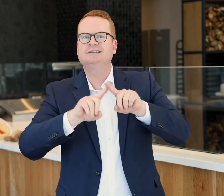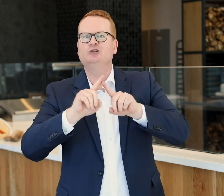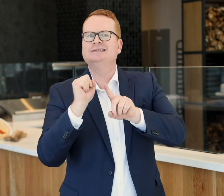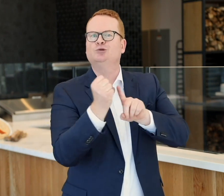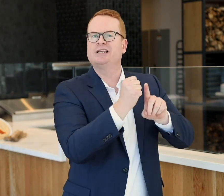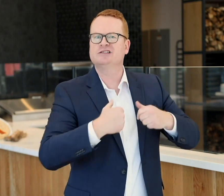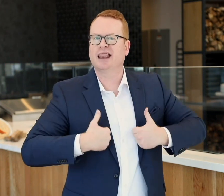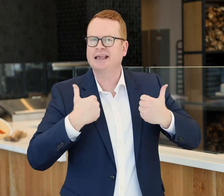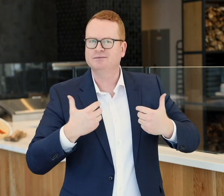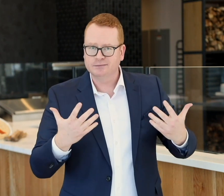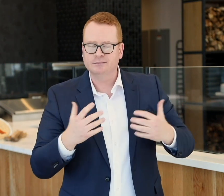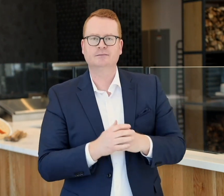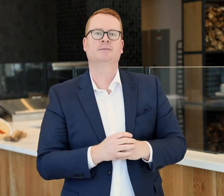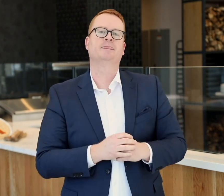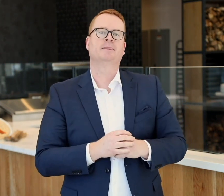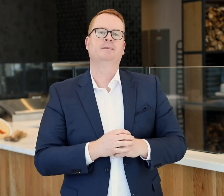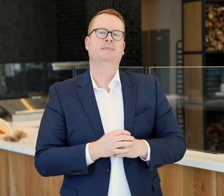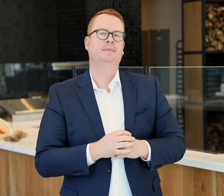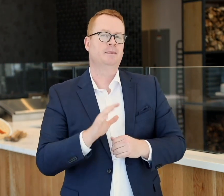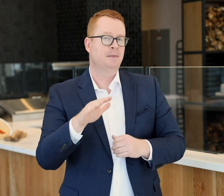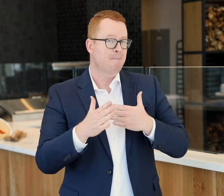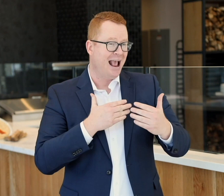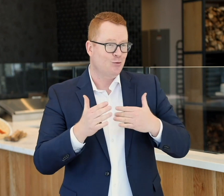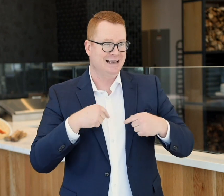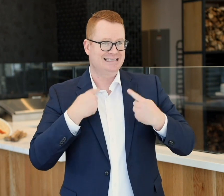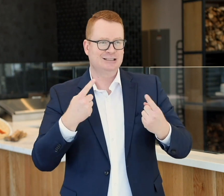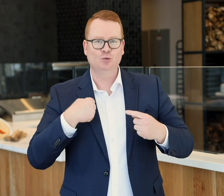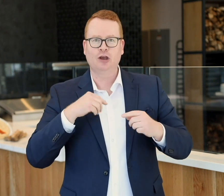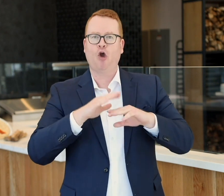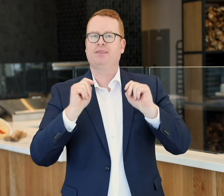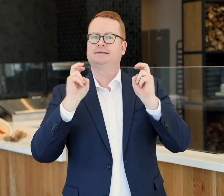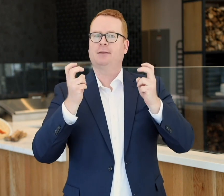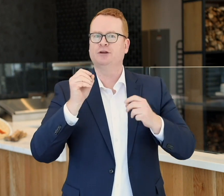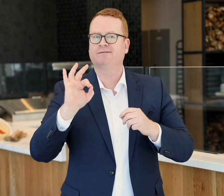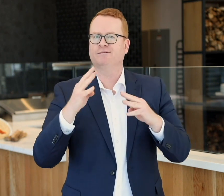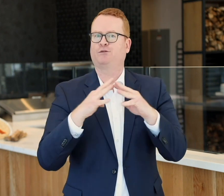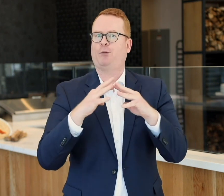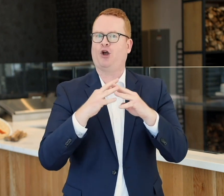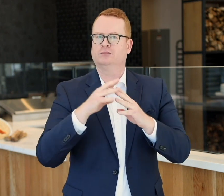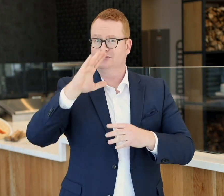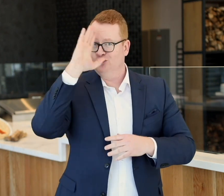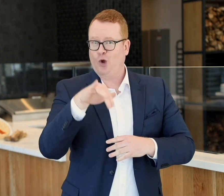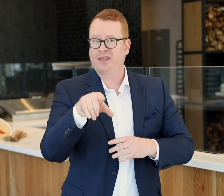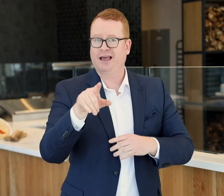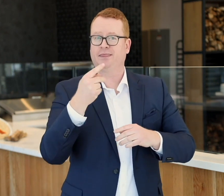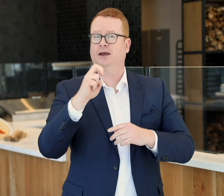situations in life. By the way, while we're talking about football, did you know that the